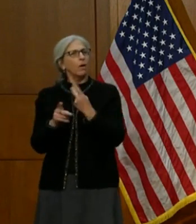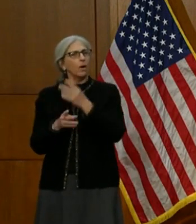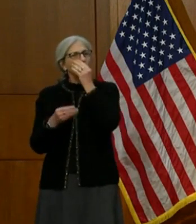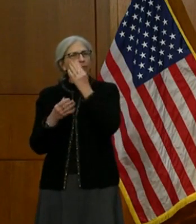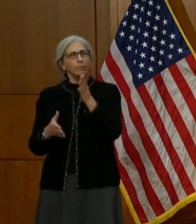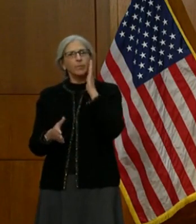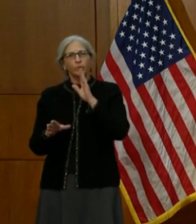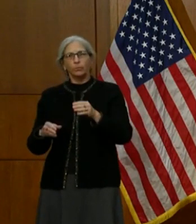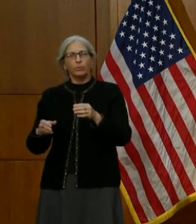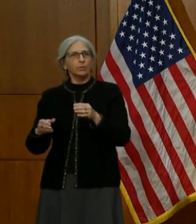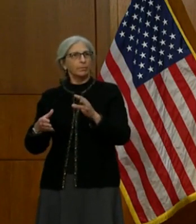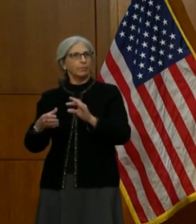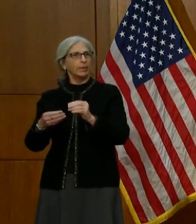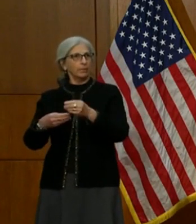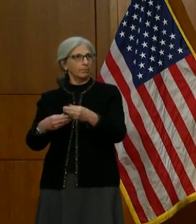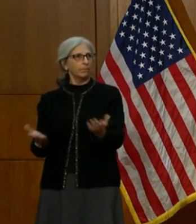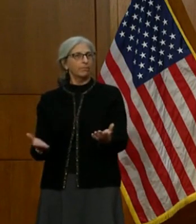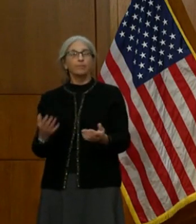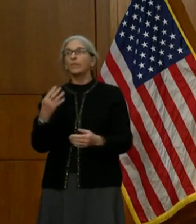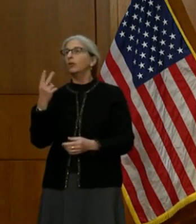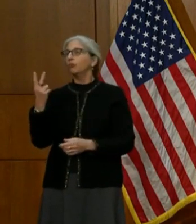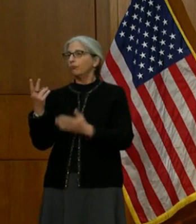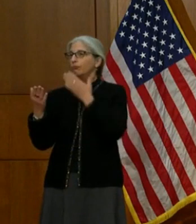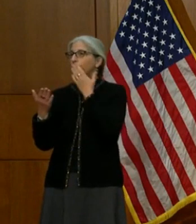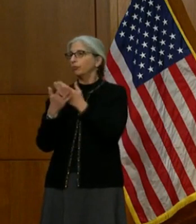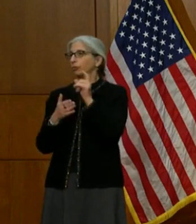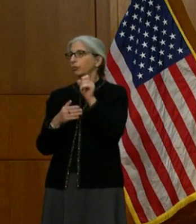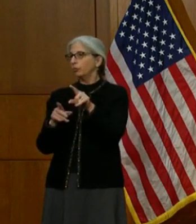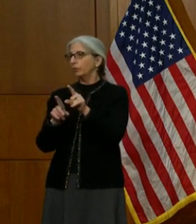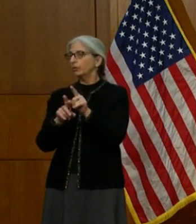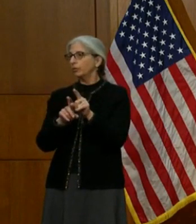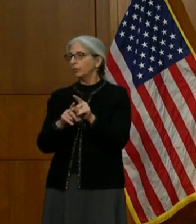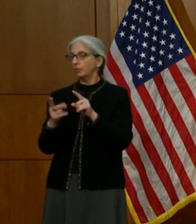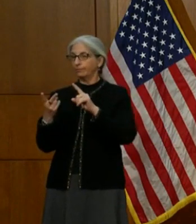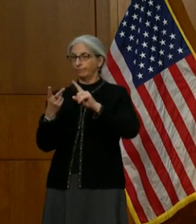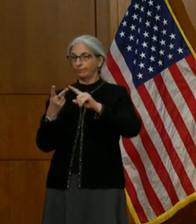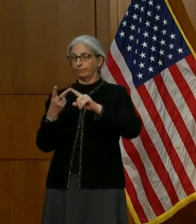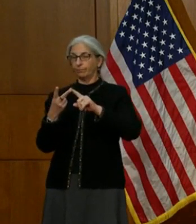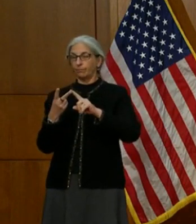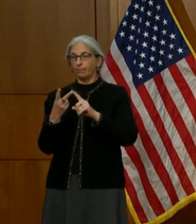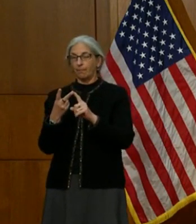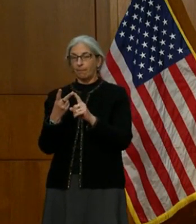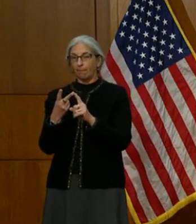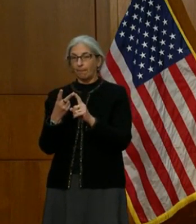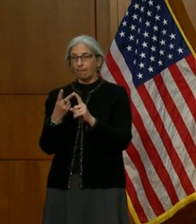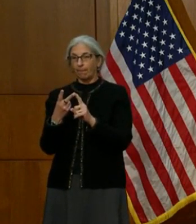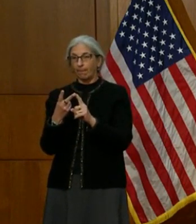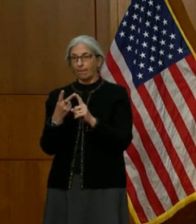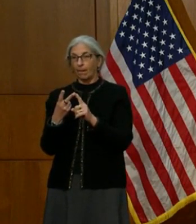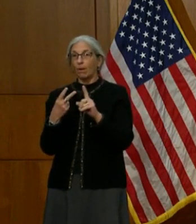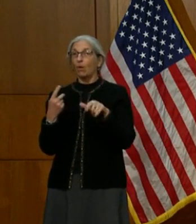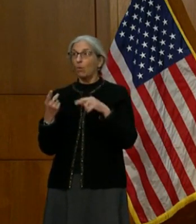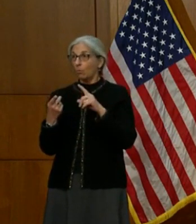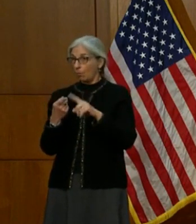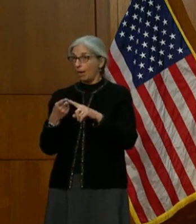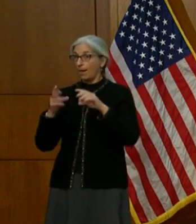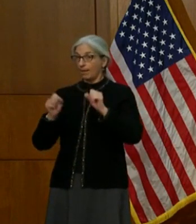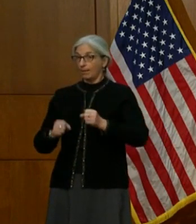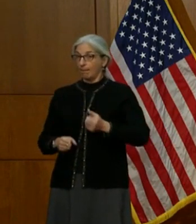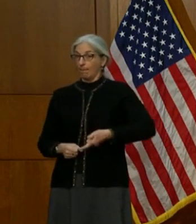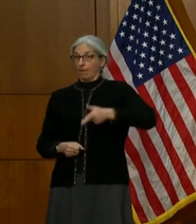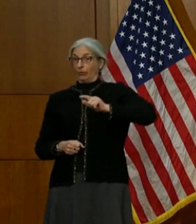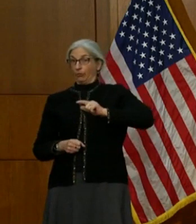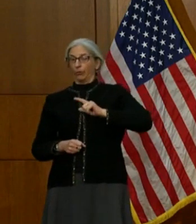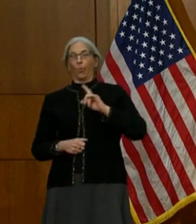released there. Thank you. No, two great questions. And I think your second question goes to when I can get the vaccine and